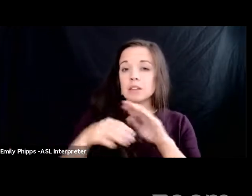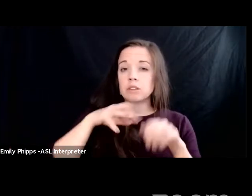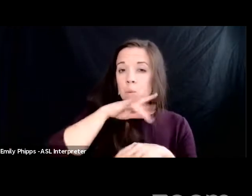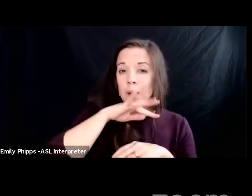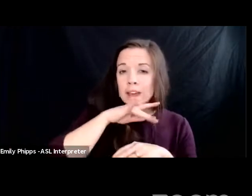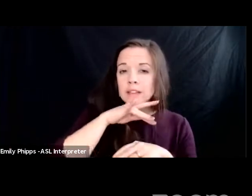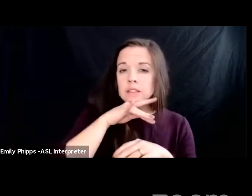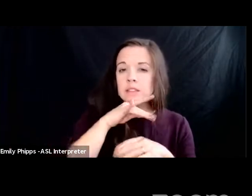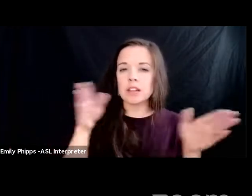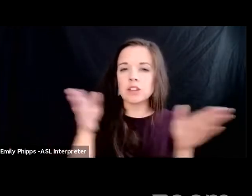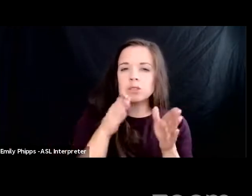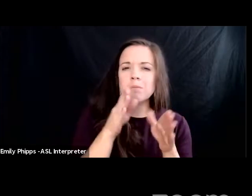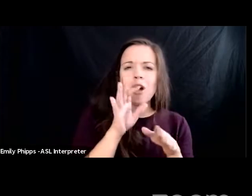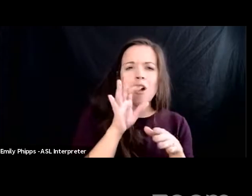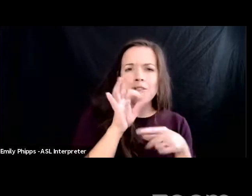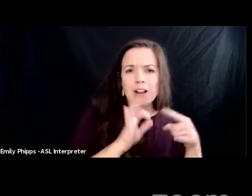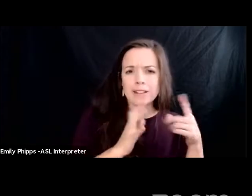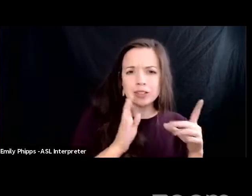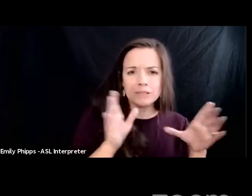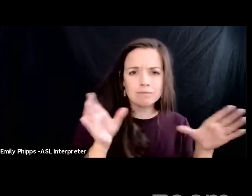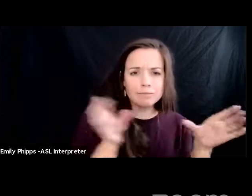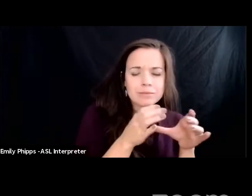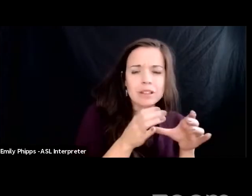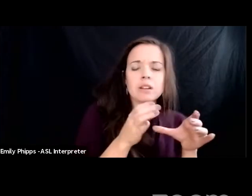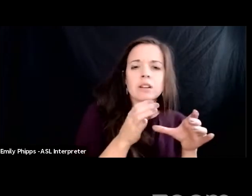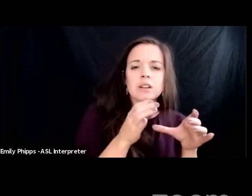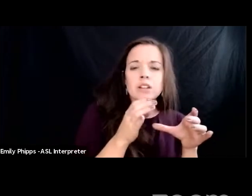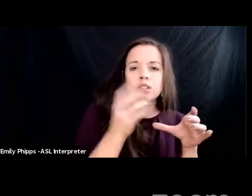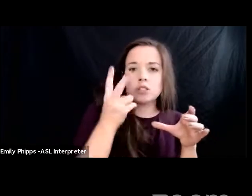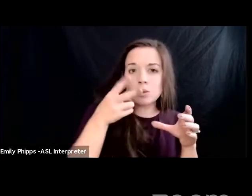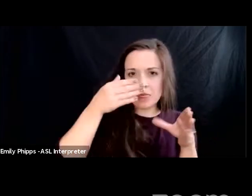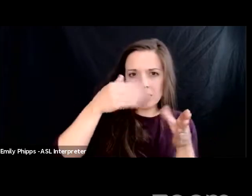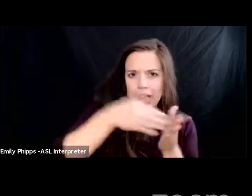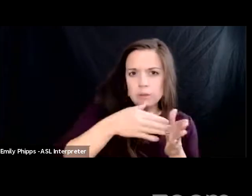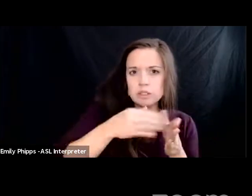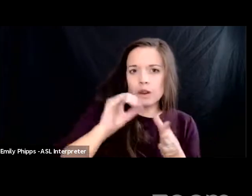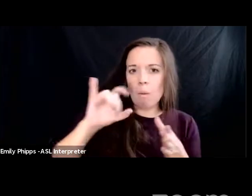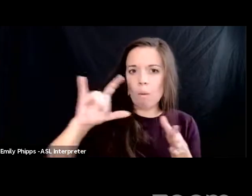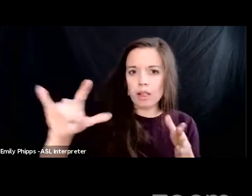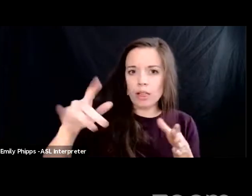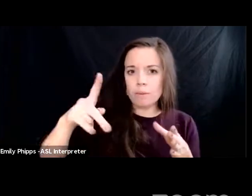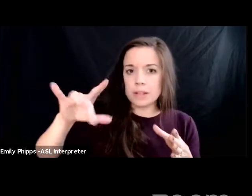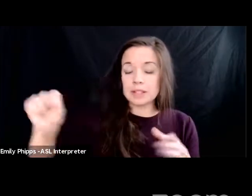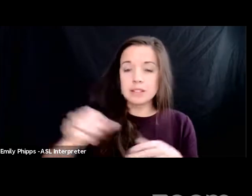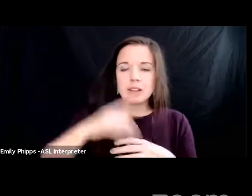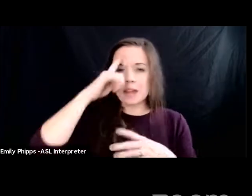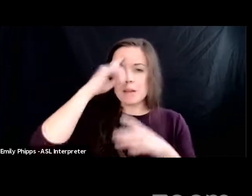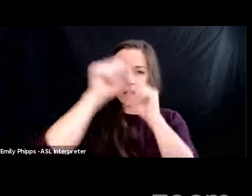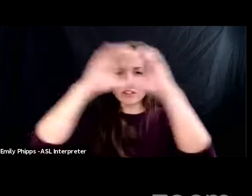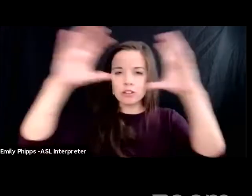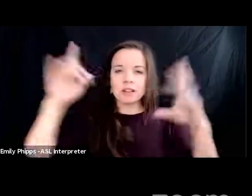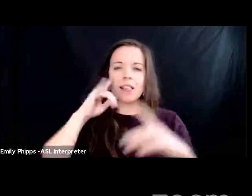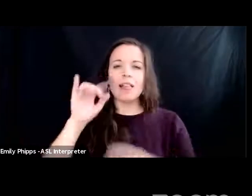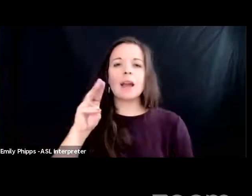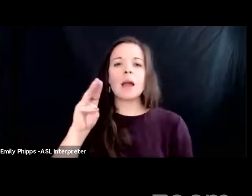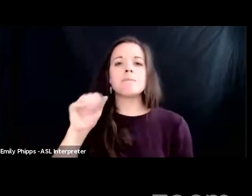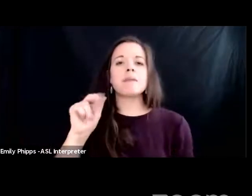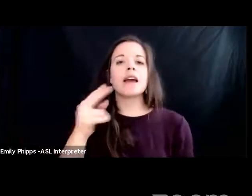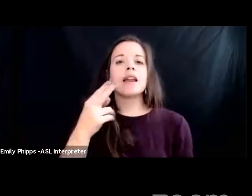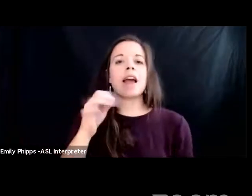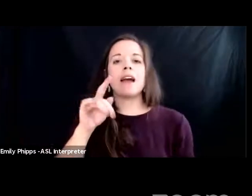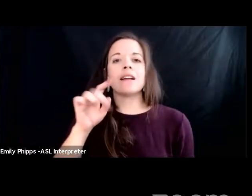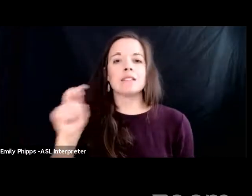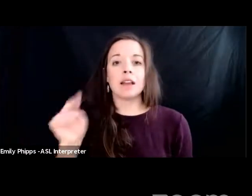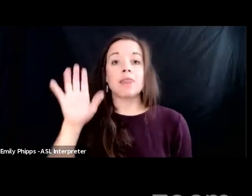of the close to 1000 oil pits that they left imagine an area the size of the island of manhattan that's what they